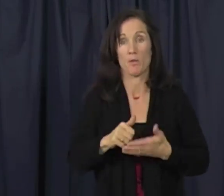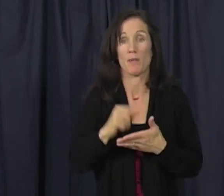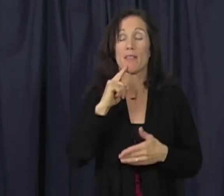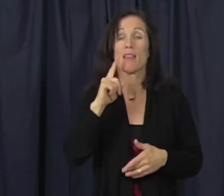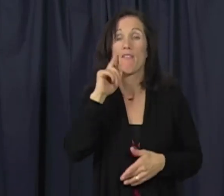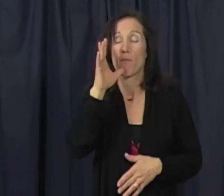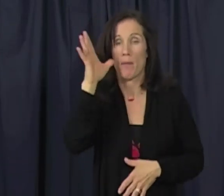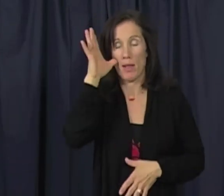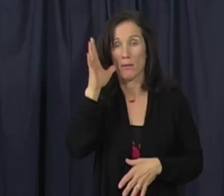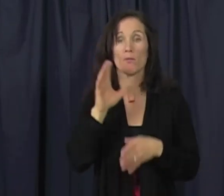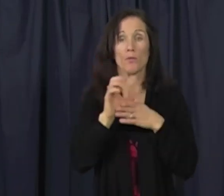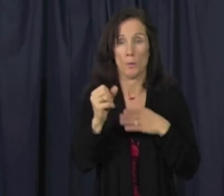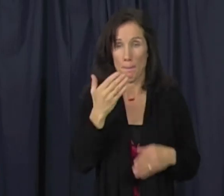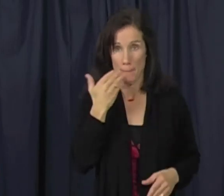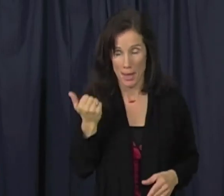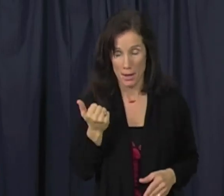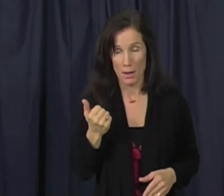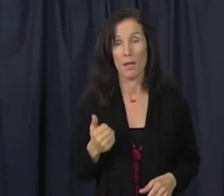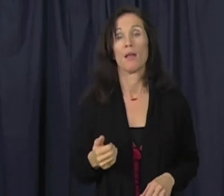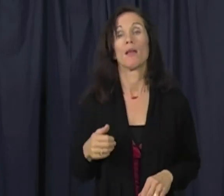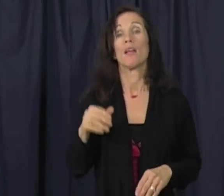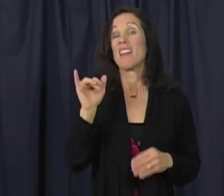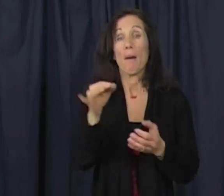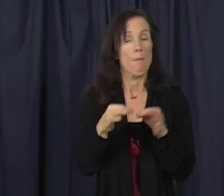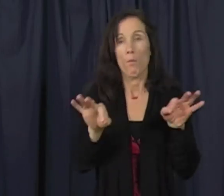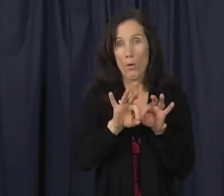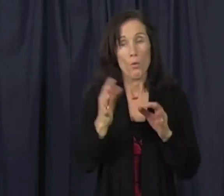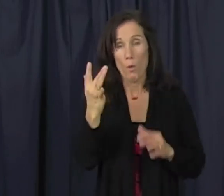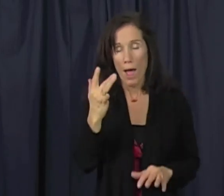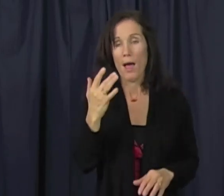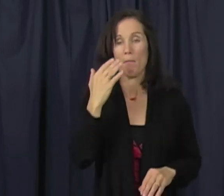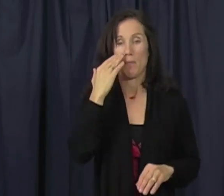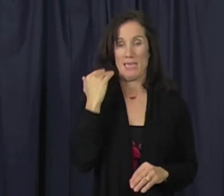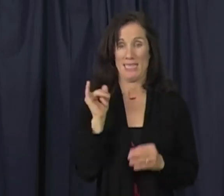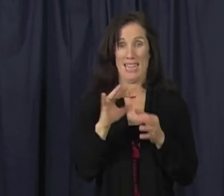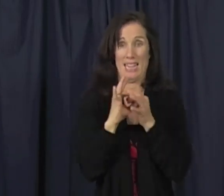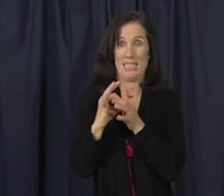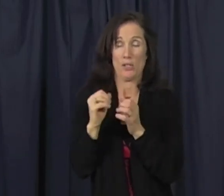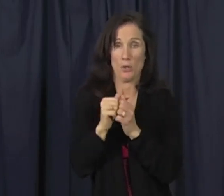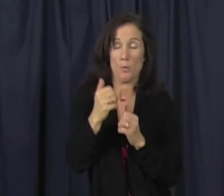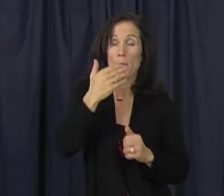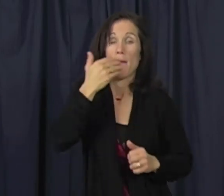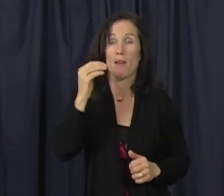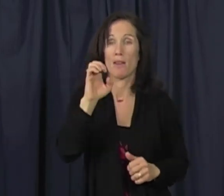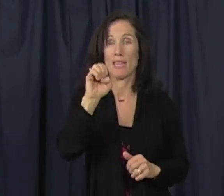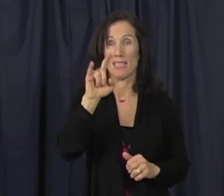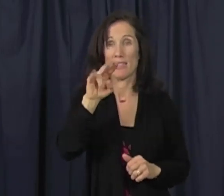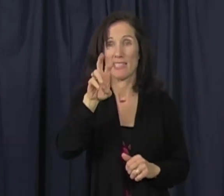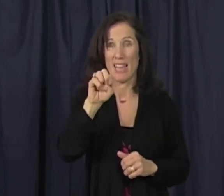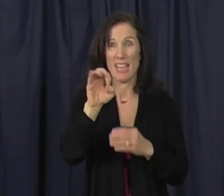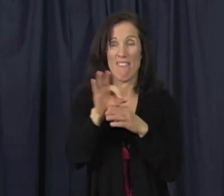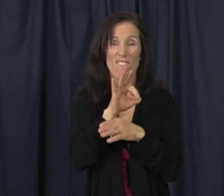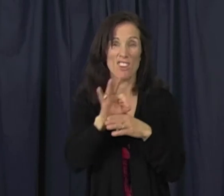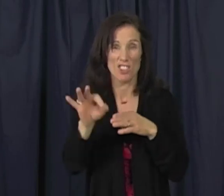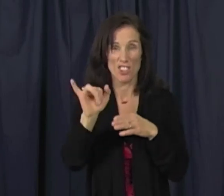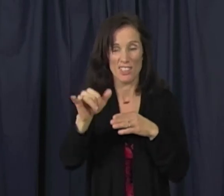and they found that those babies of deaf parents did better. And the reason that that is important is that that